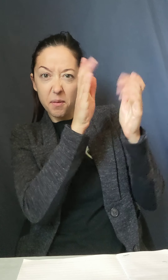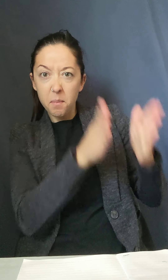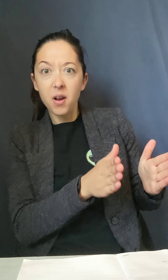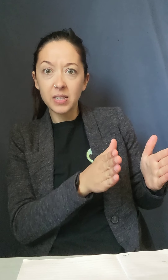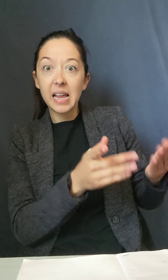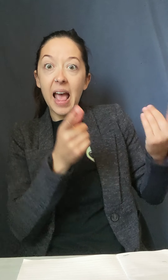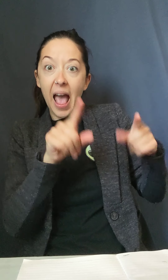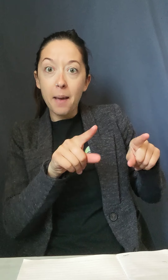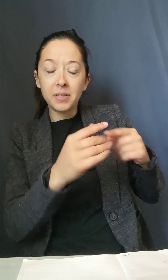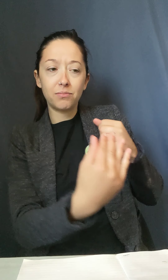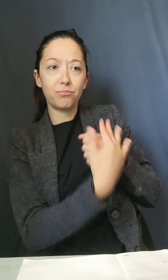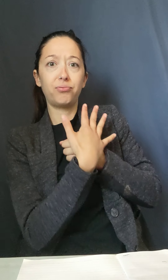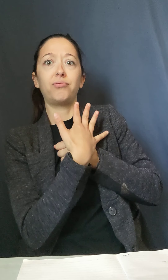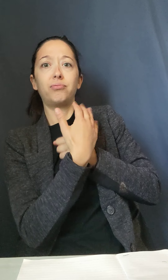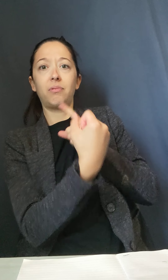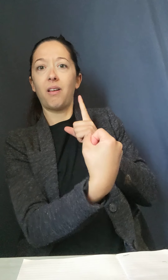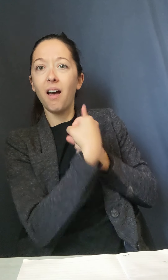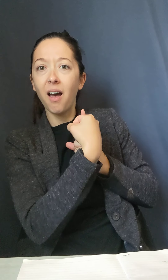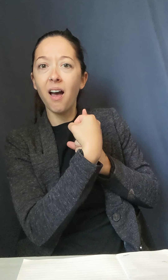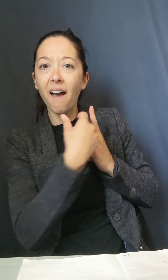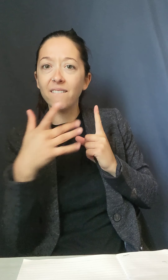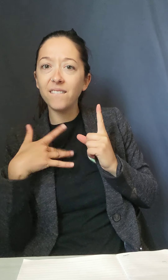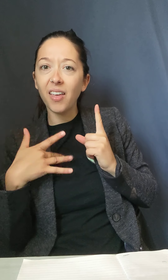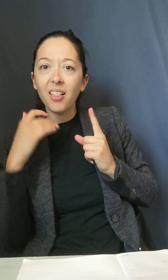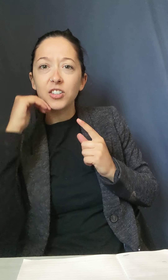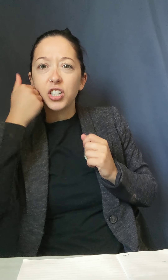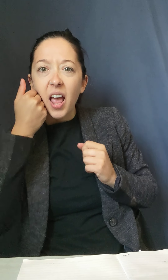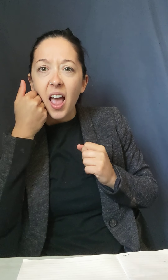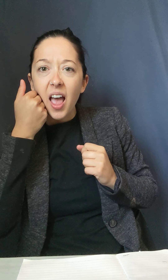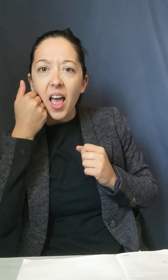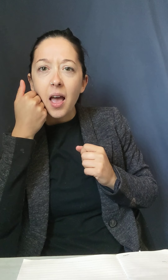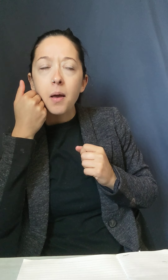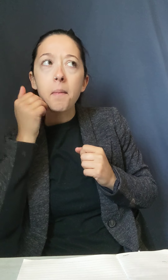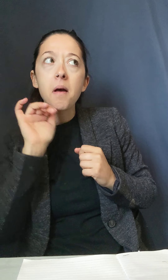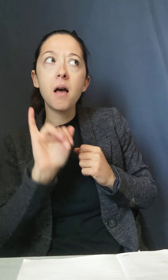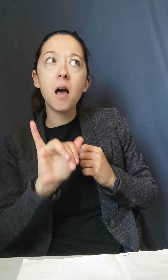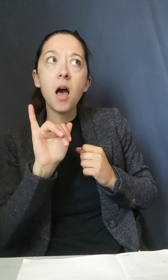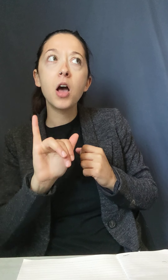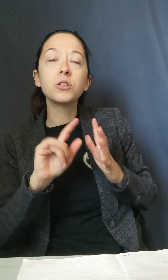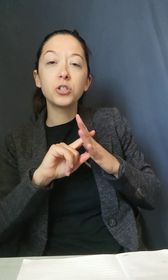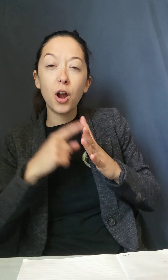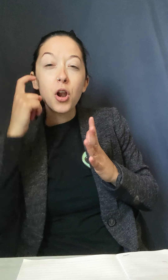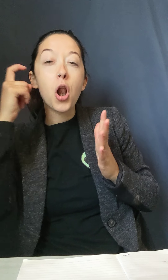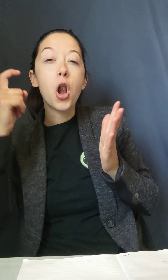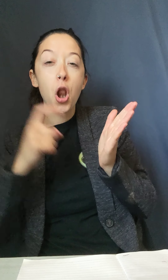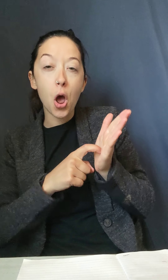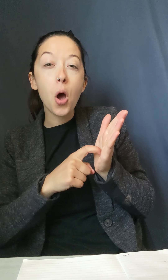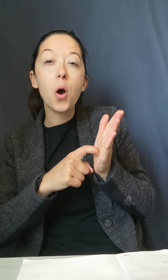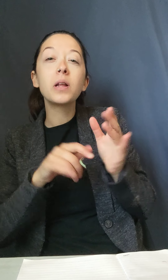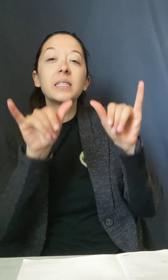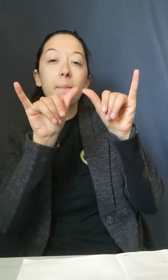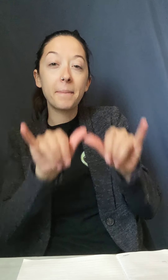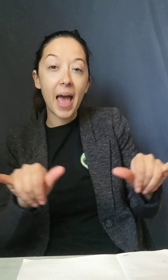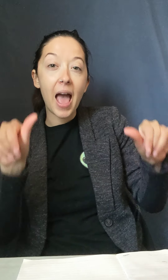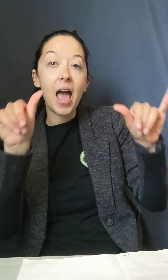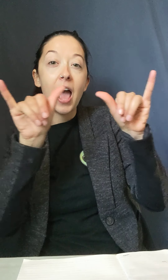breathe, the more present you are, the more mindful you are of what's going on. Number two is set a new boundary